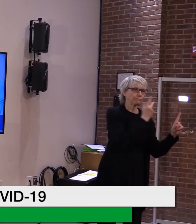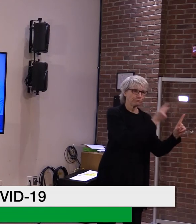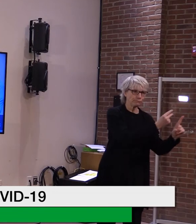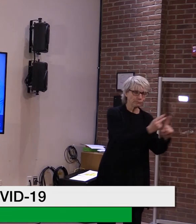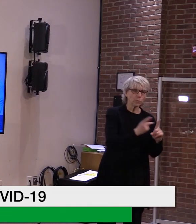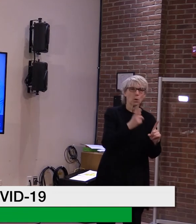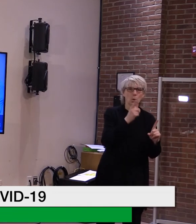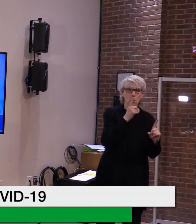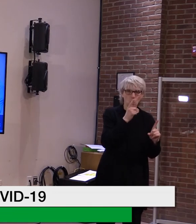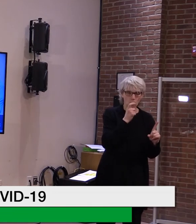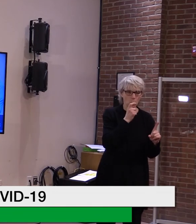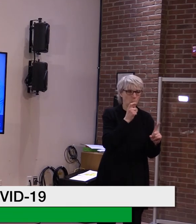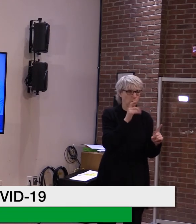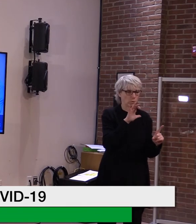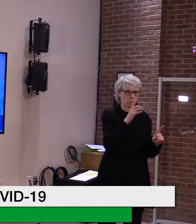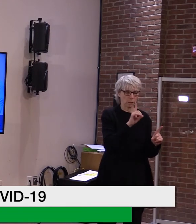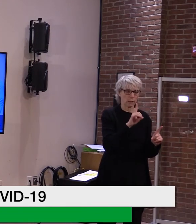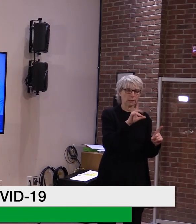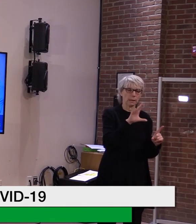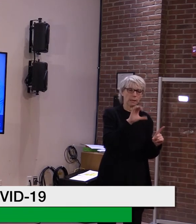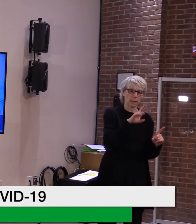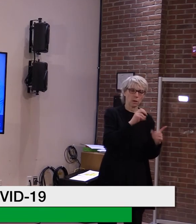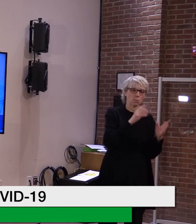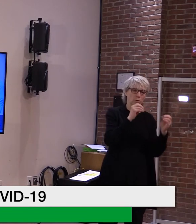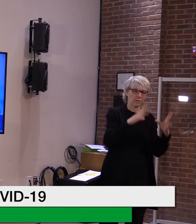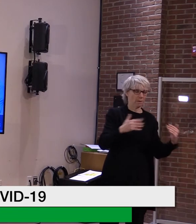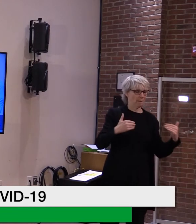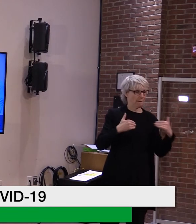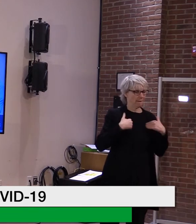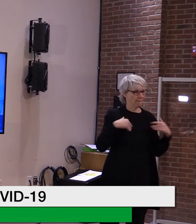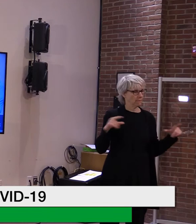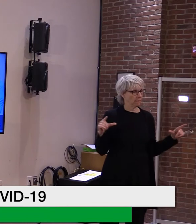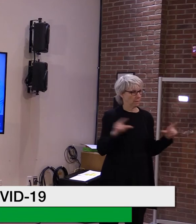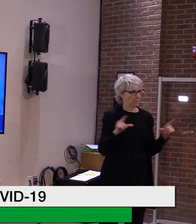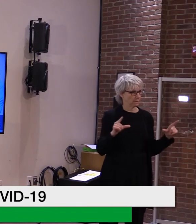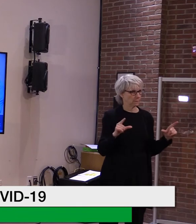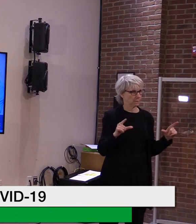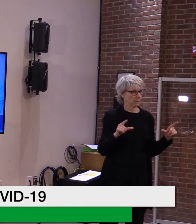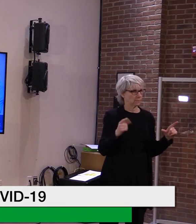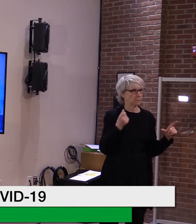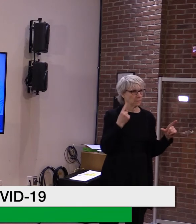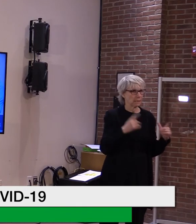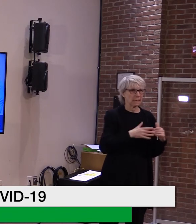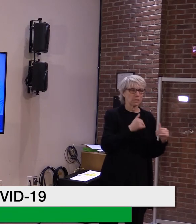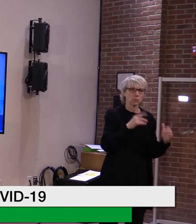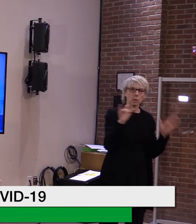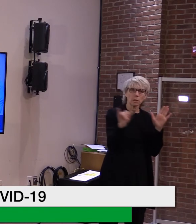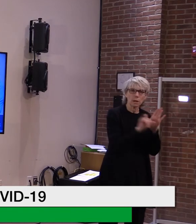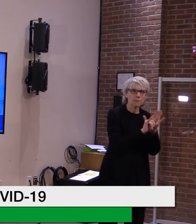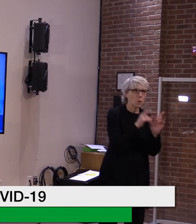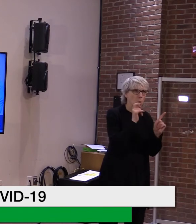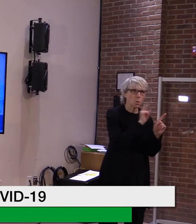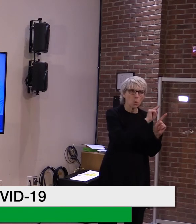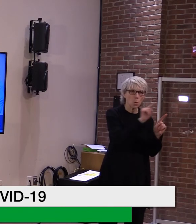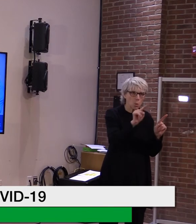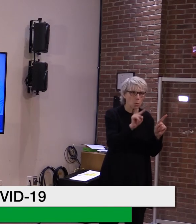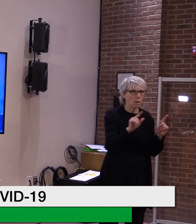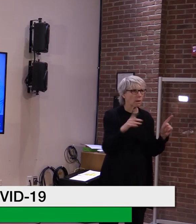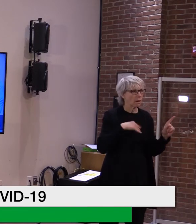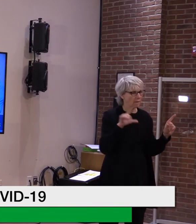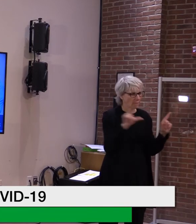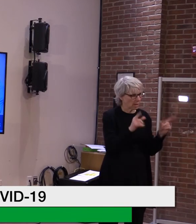childcare providers. I think it's a, it's a good method that we have. We know who they are. They're licensed. Um,